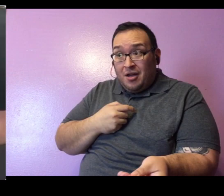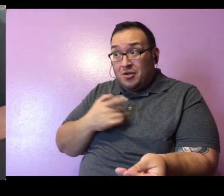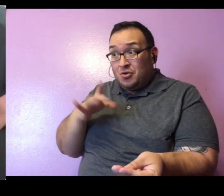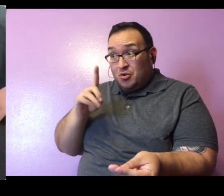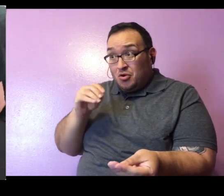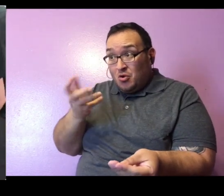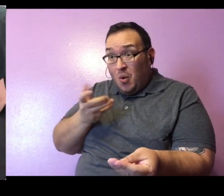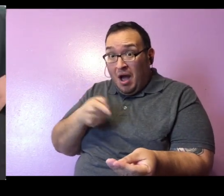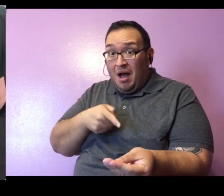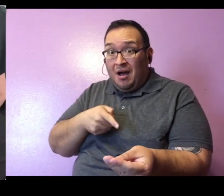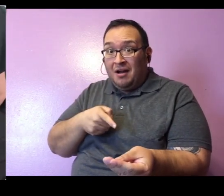kiddo. Do you want that?